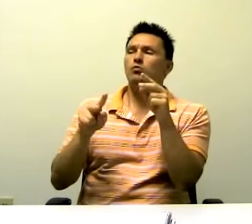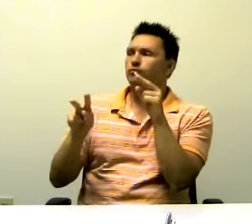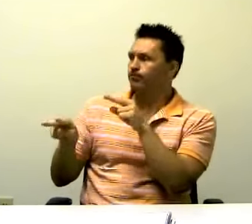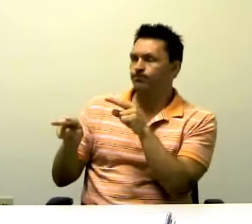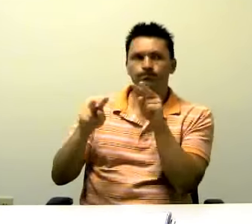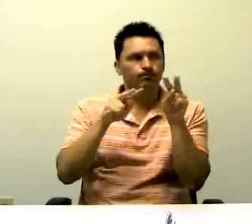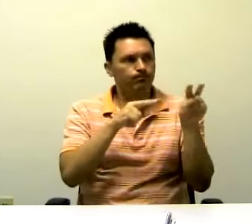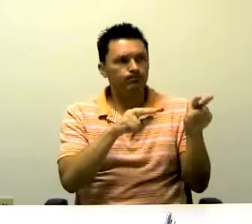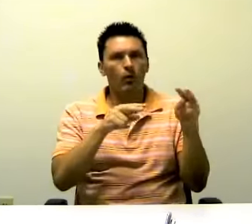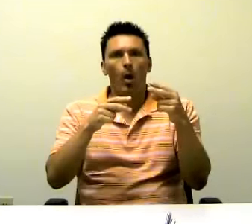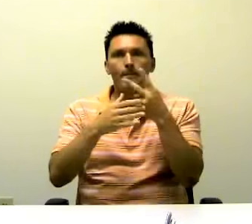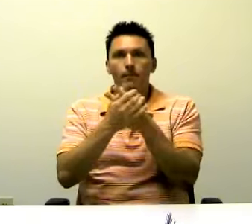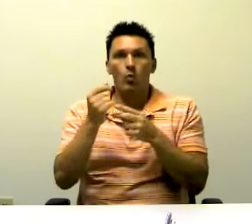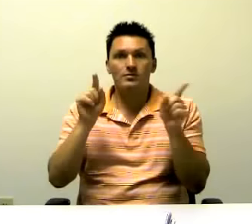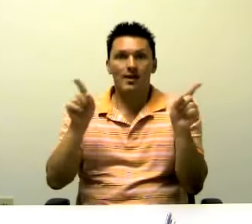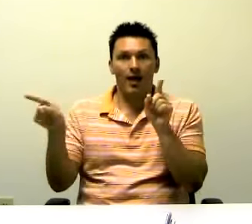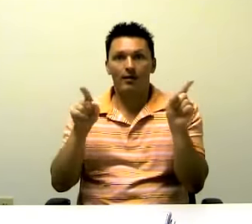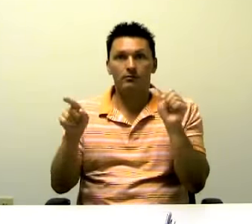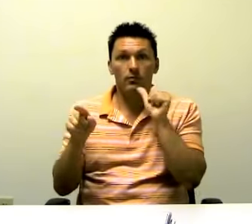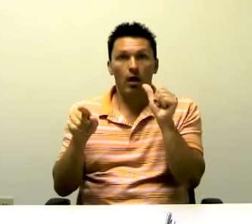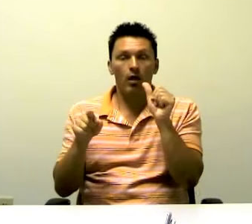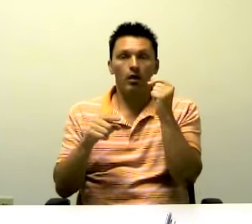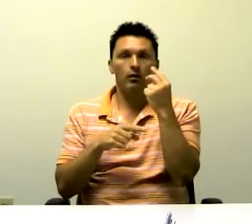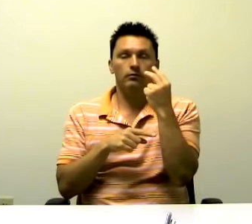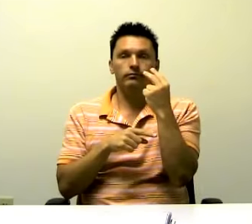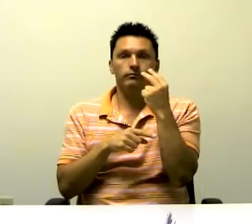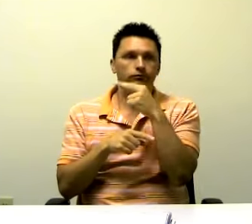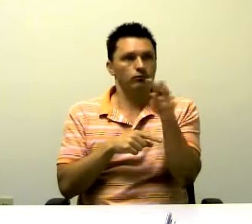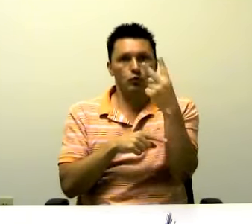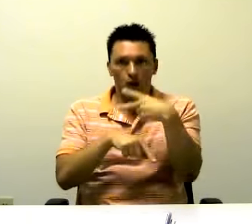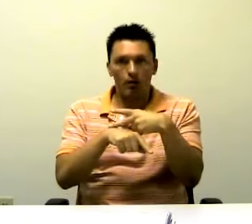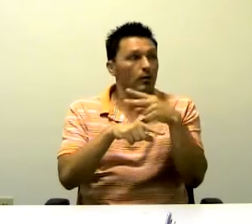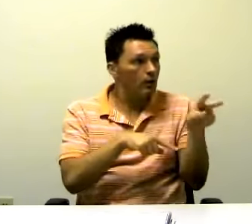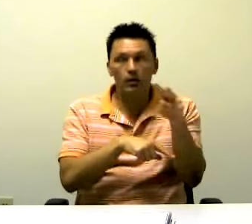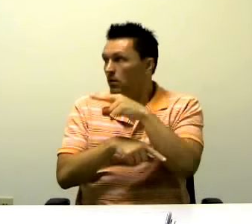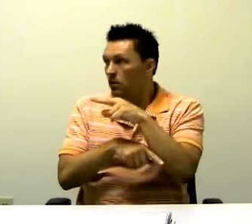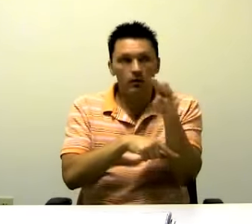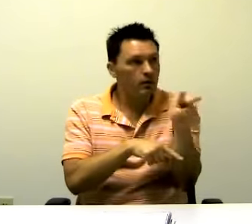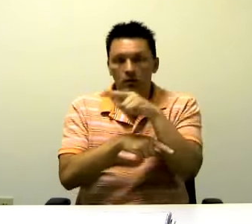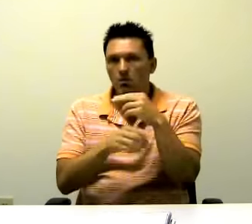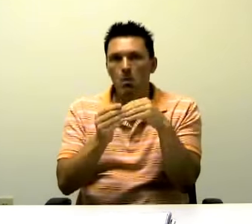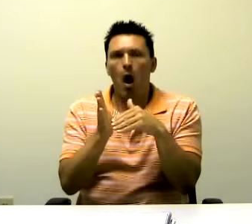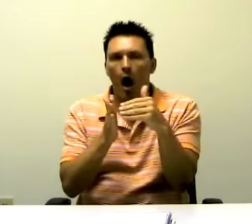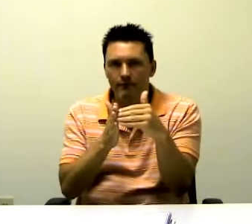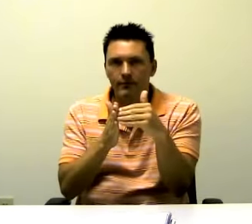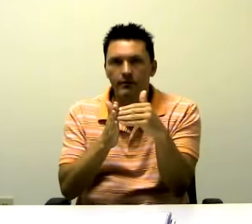One, look both sides. Not one time. Do it more often.